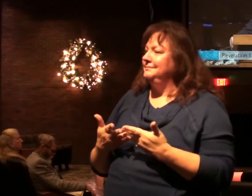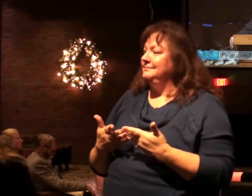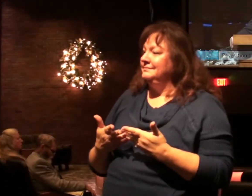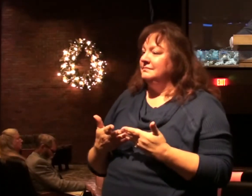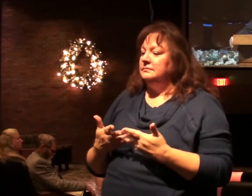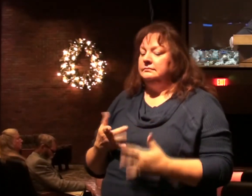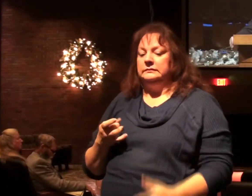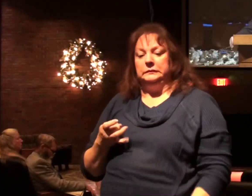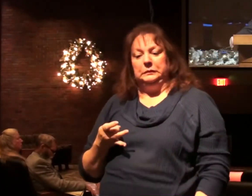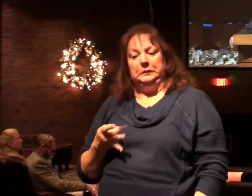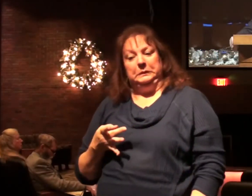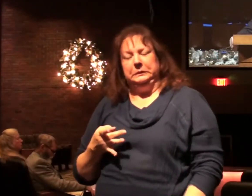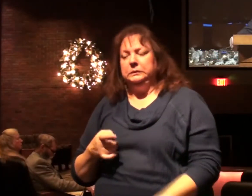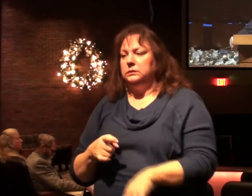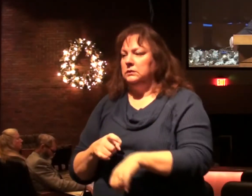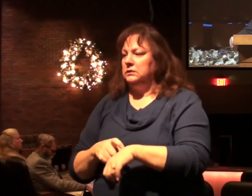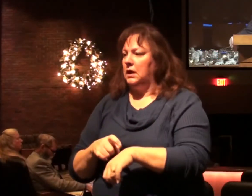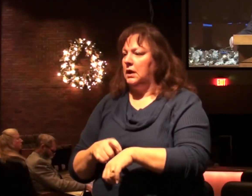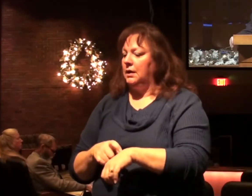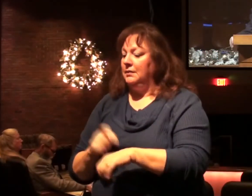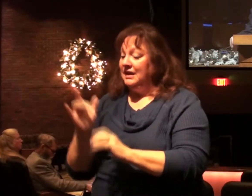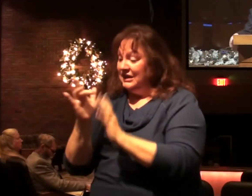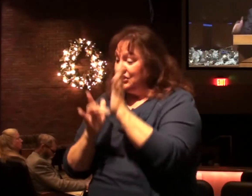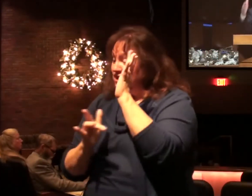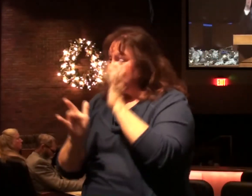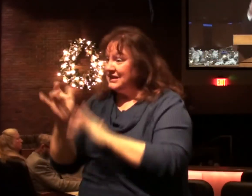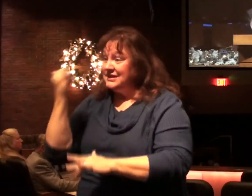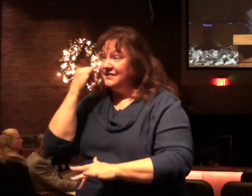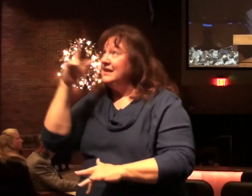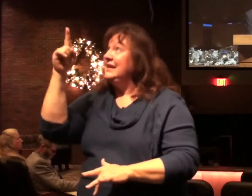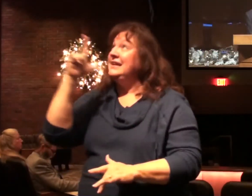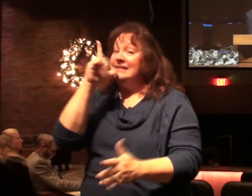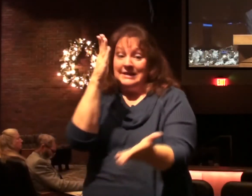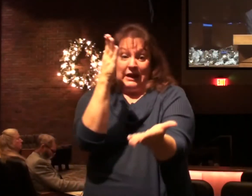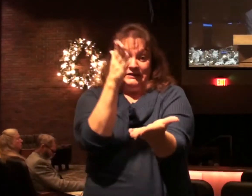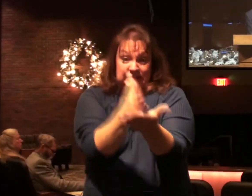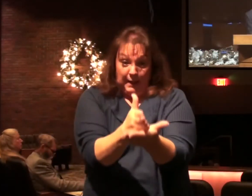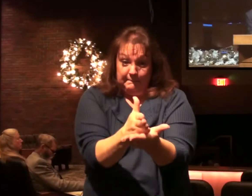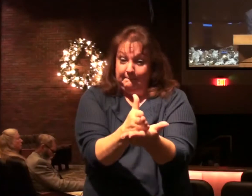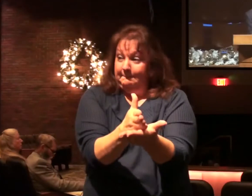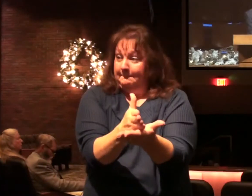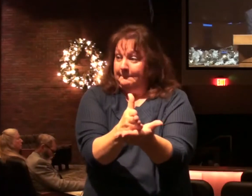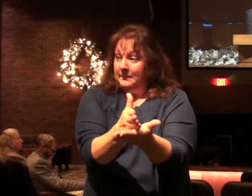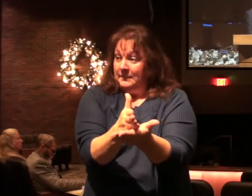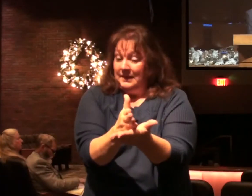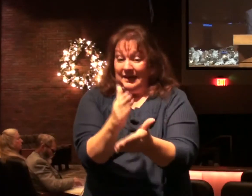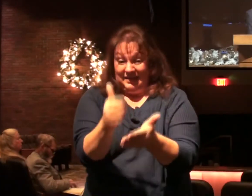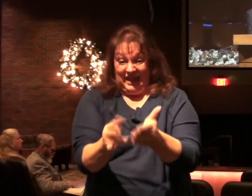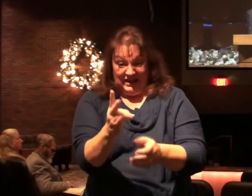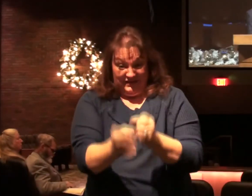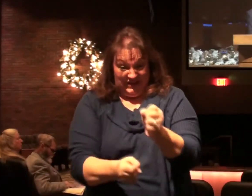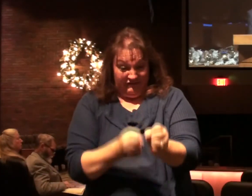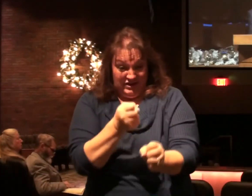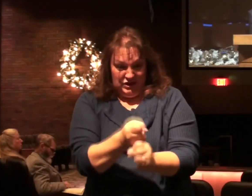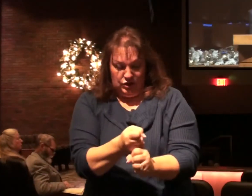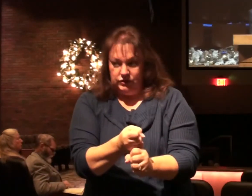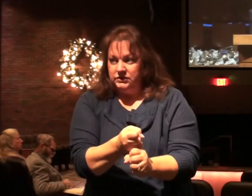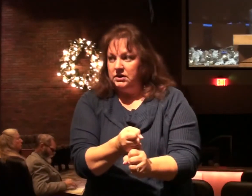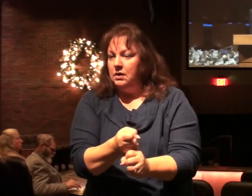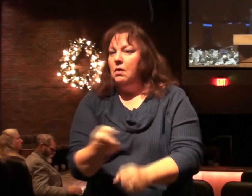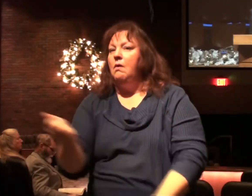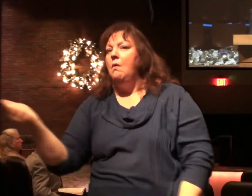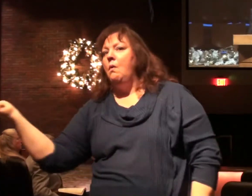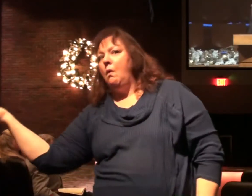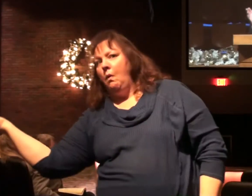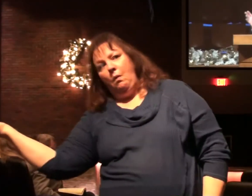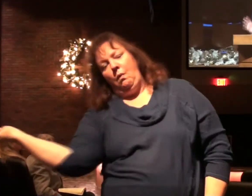It's a terrible time. Jesus said if he didn't put an end to it at the end of this seven year period there wouldn't be a